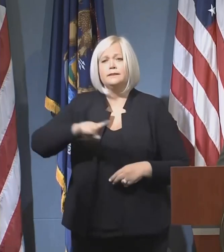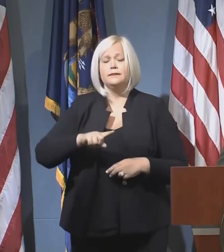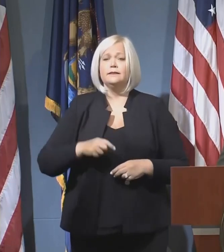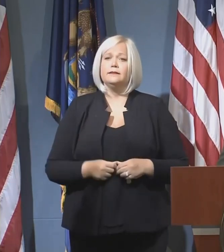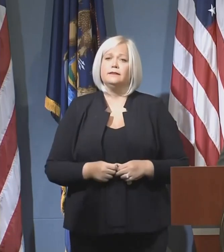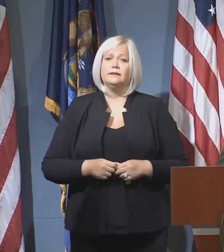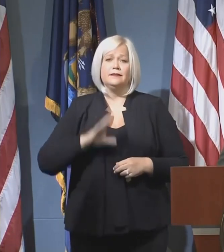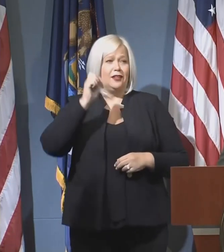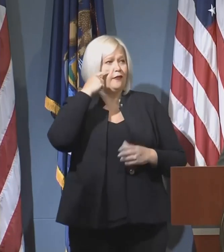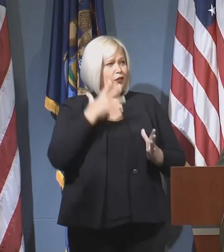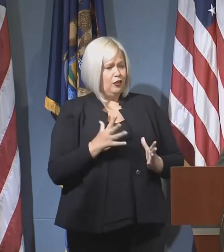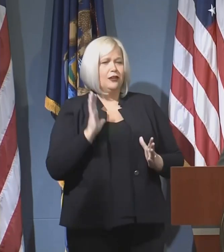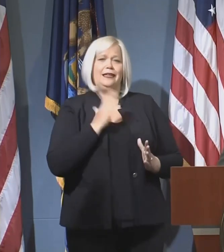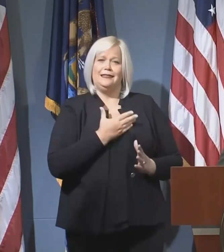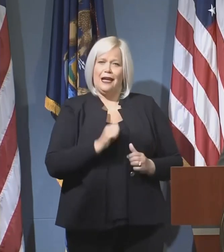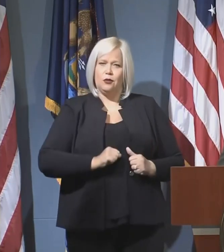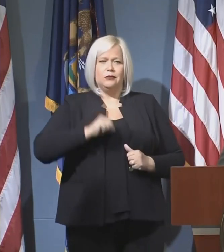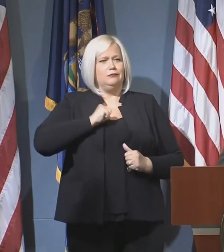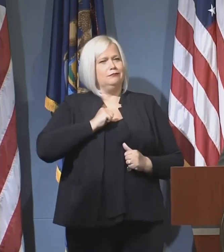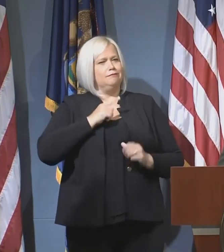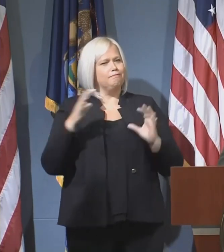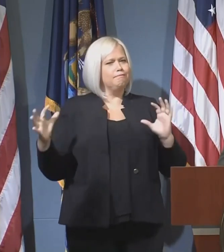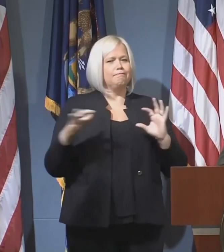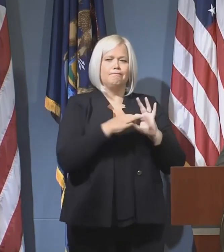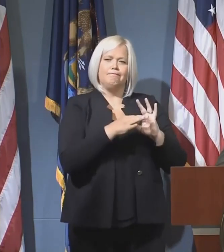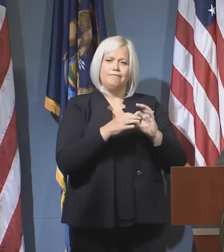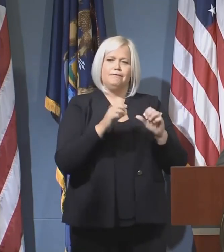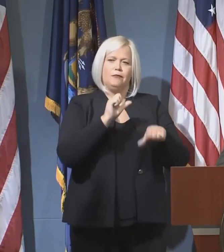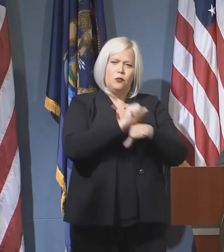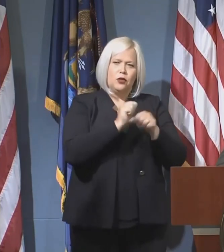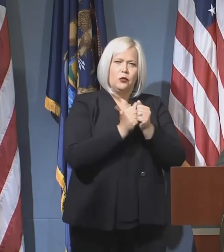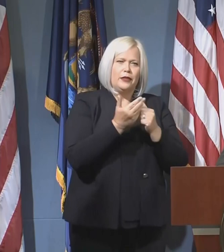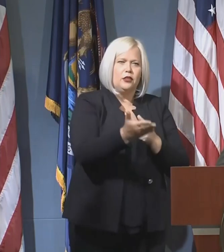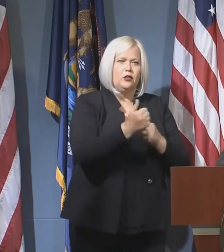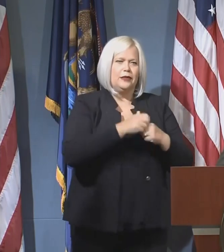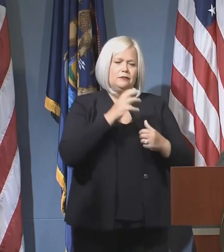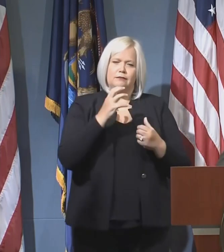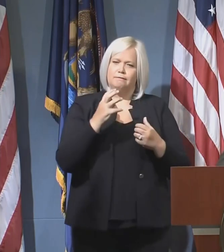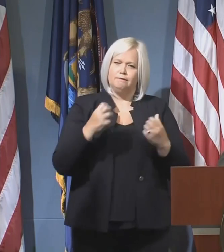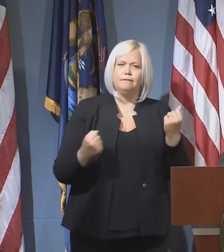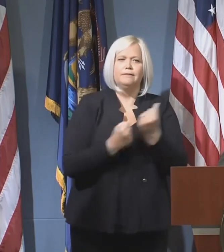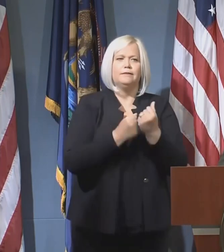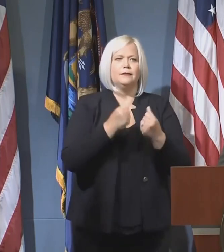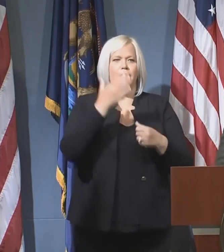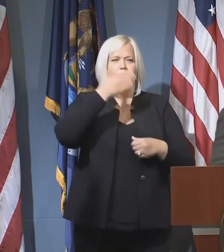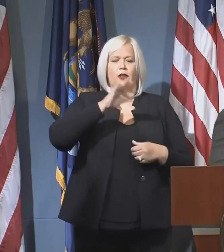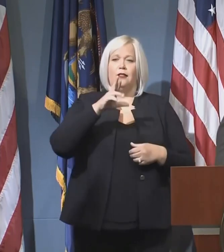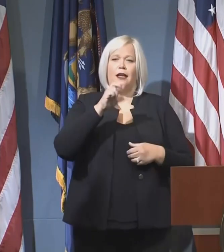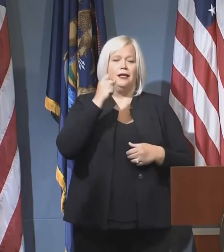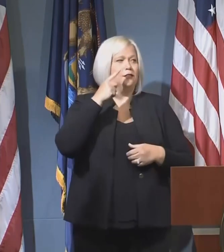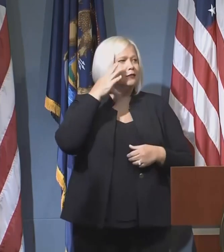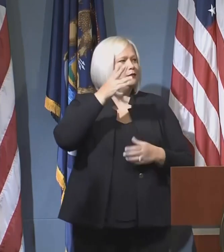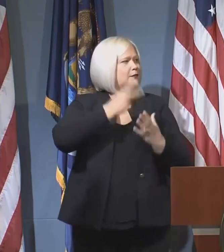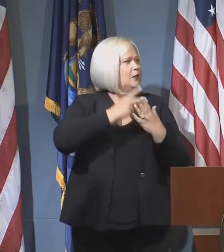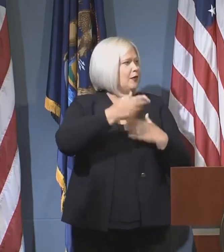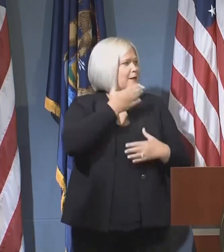it is our honor to be your partner in this battle and to be a champion for the Futures for Frontliners program. Thank you.